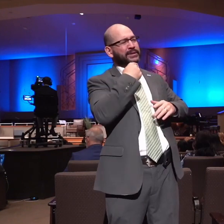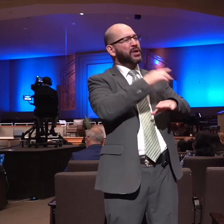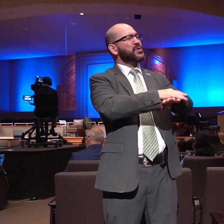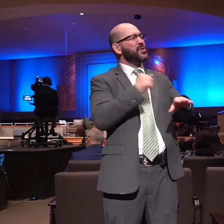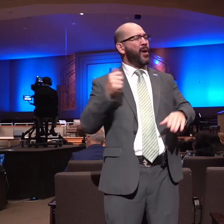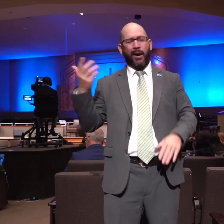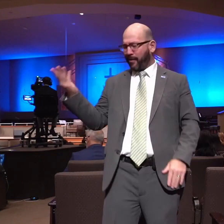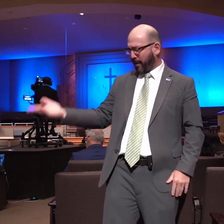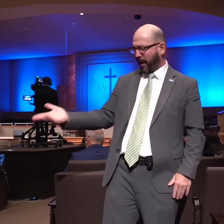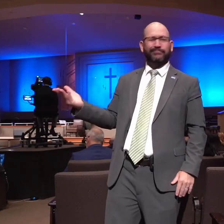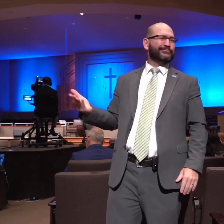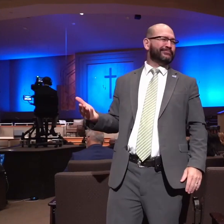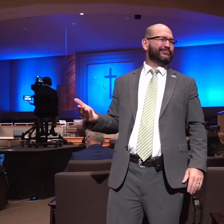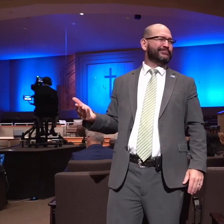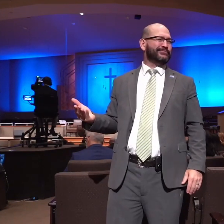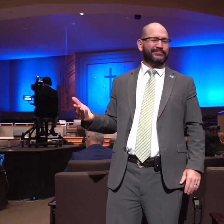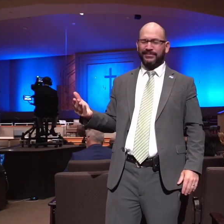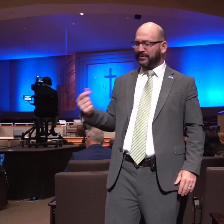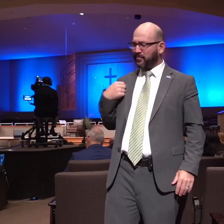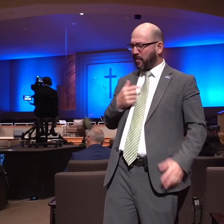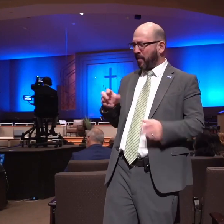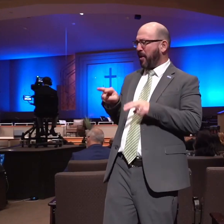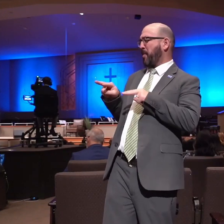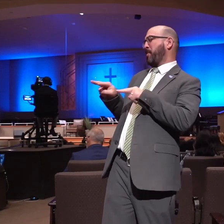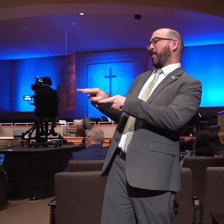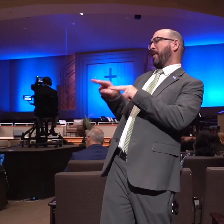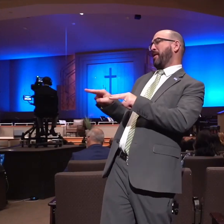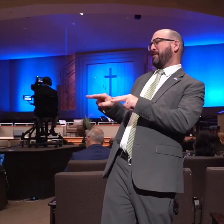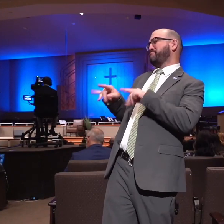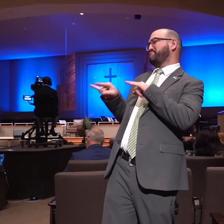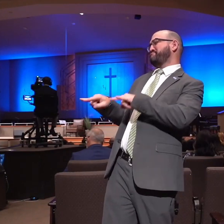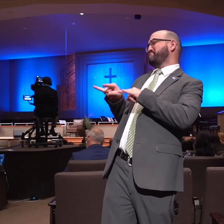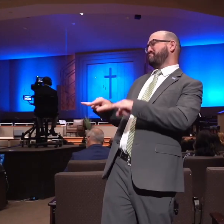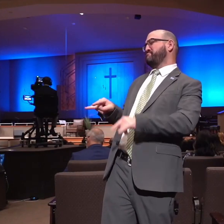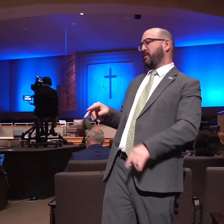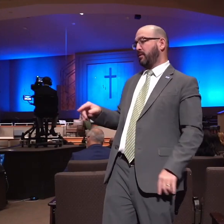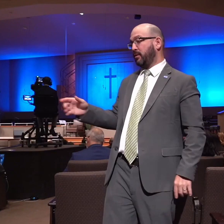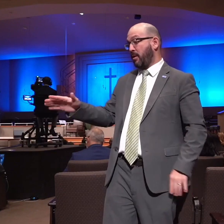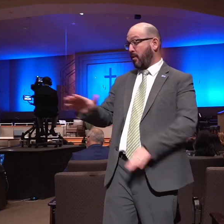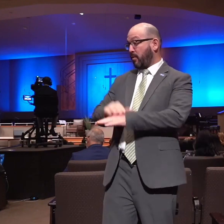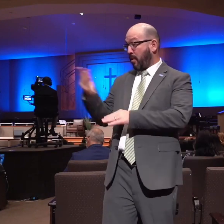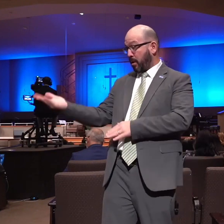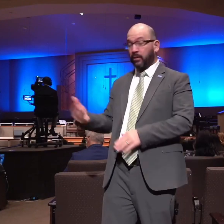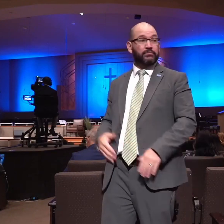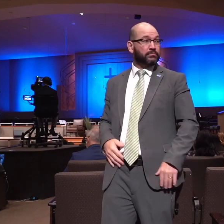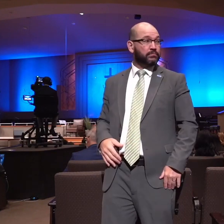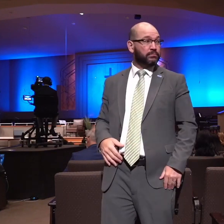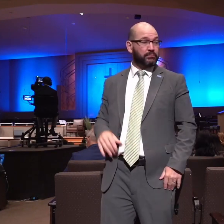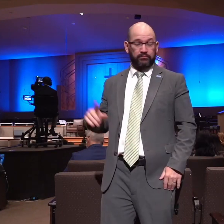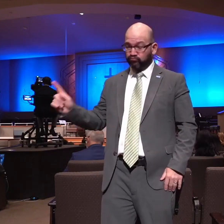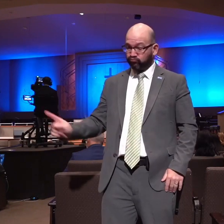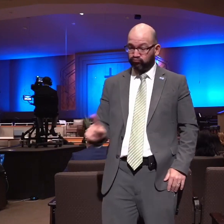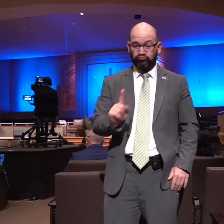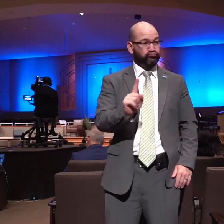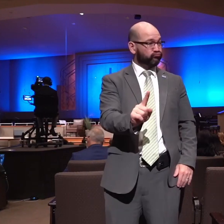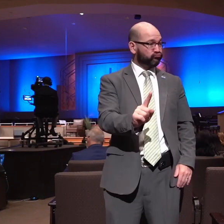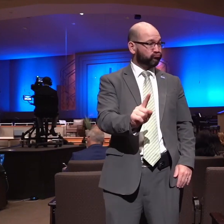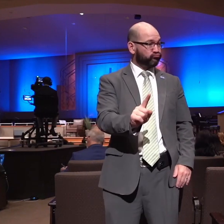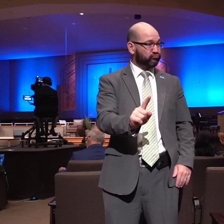that he may make a sport and they called for samson out of the prison house and he made them sport and